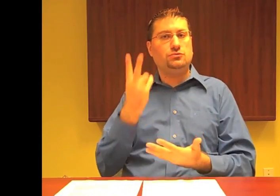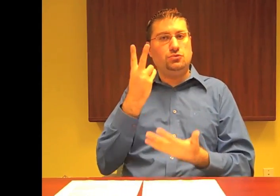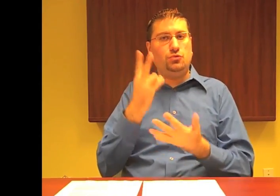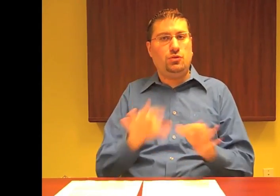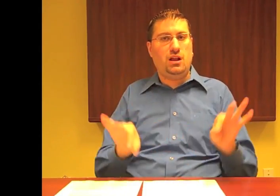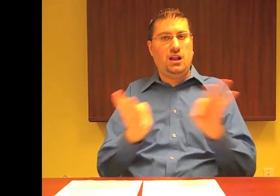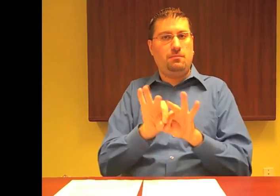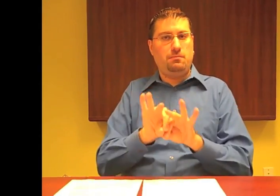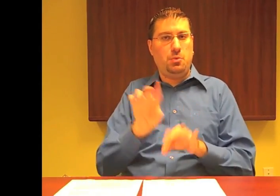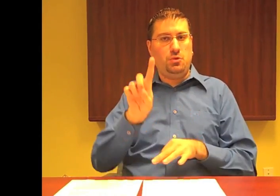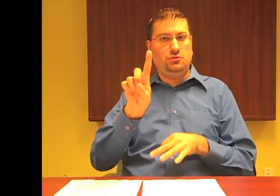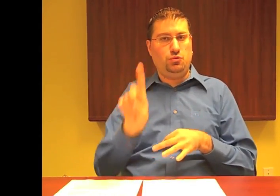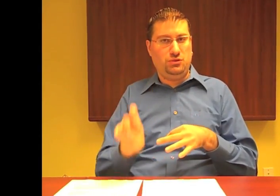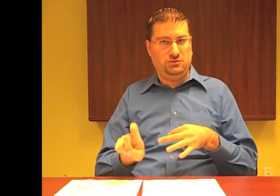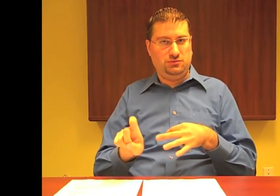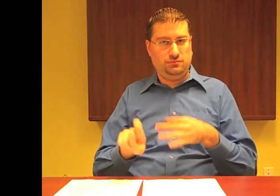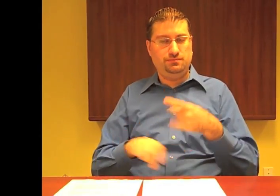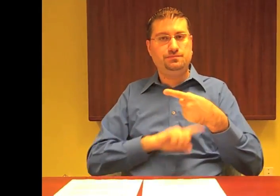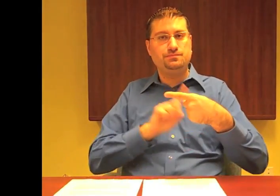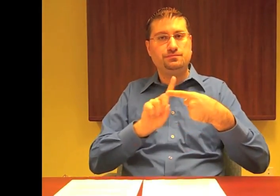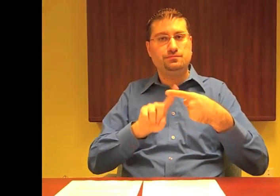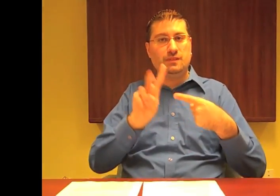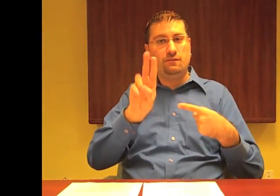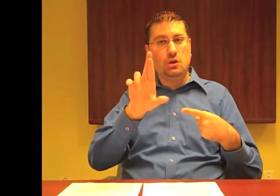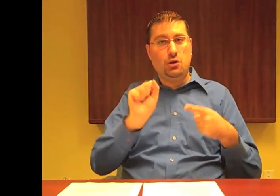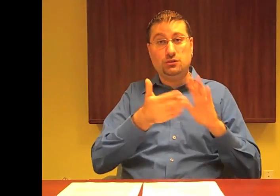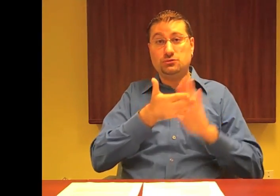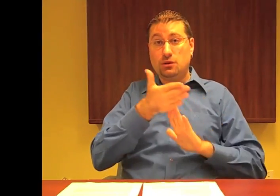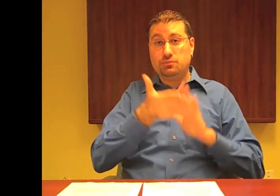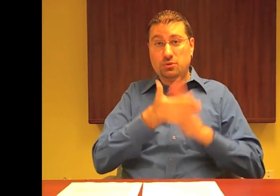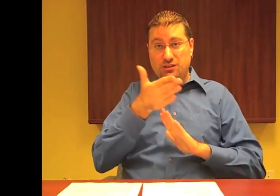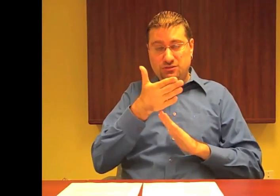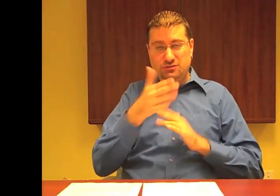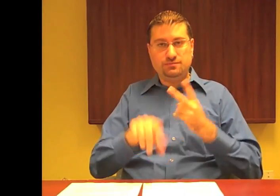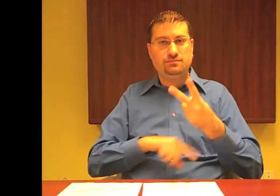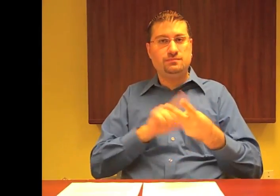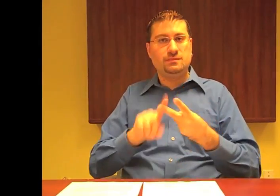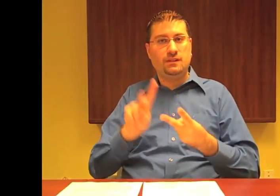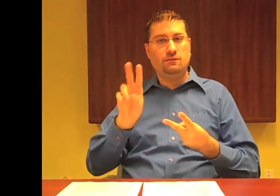VRS operations and VRS products.